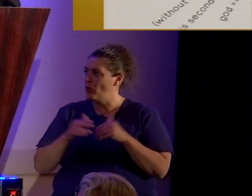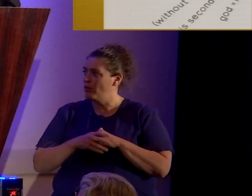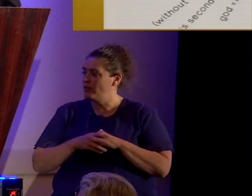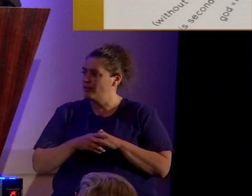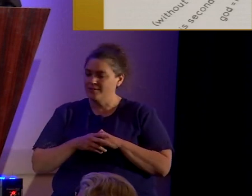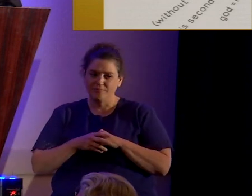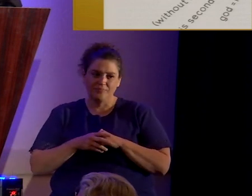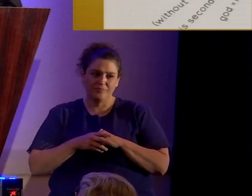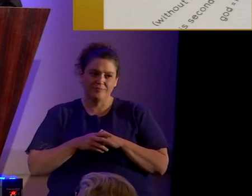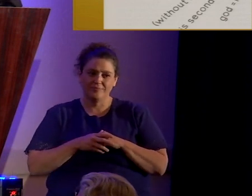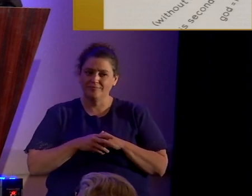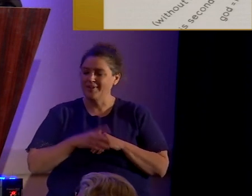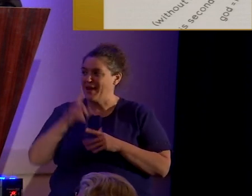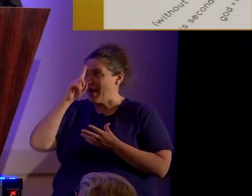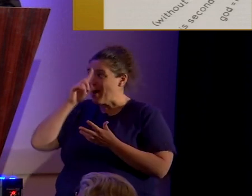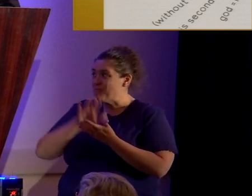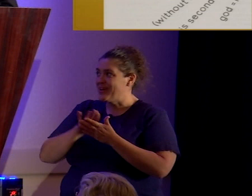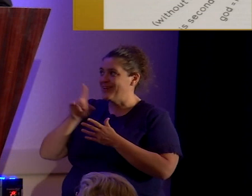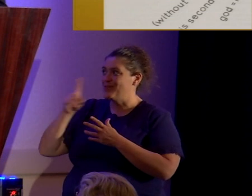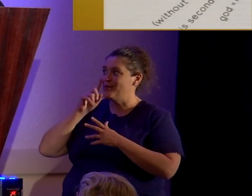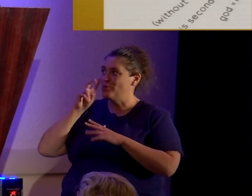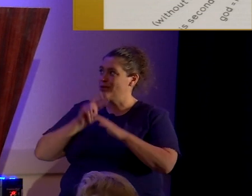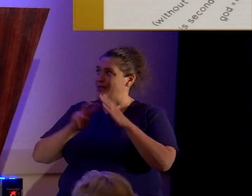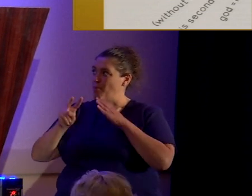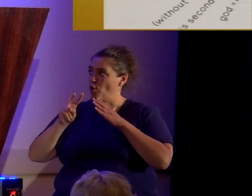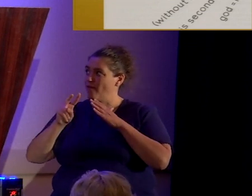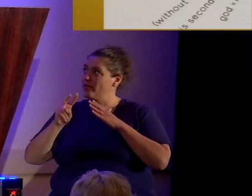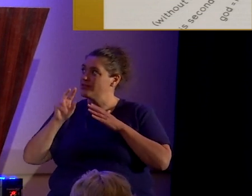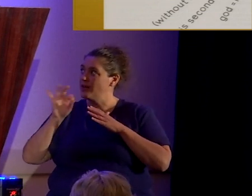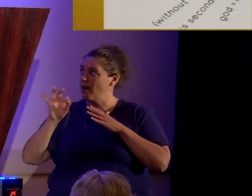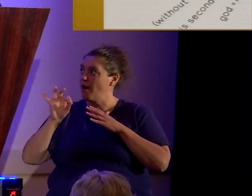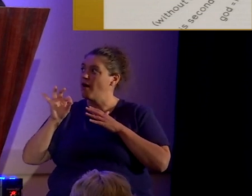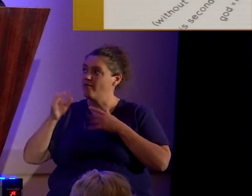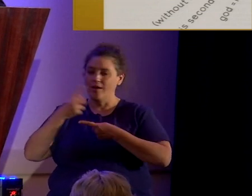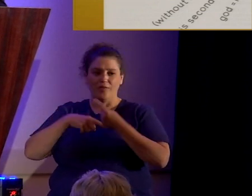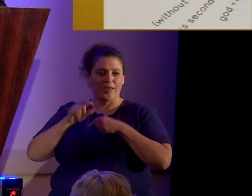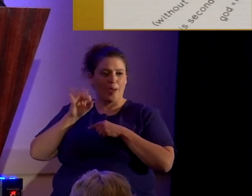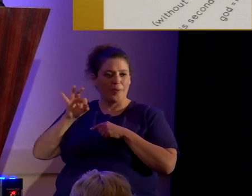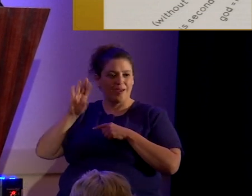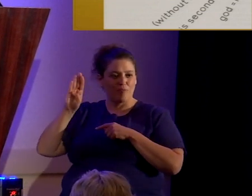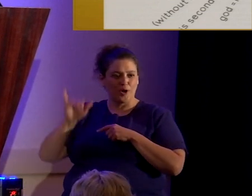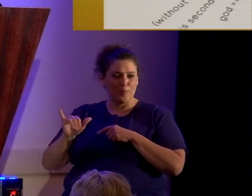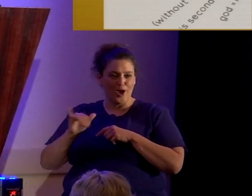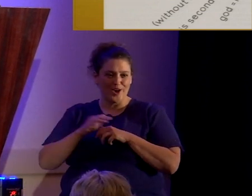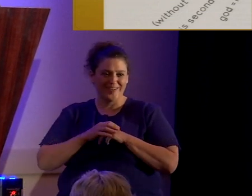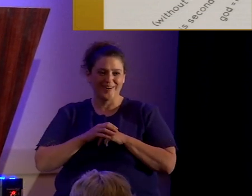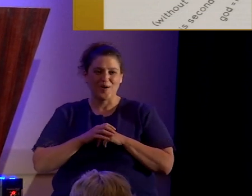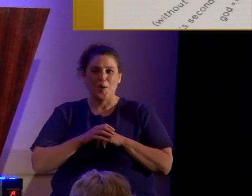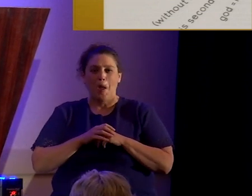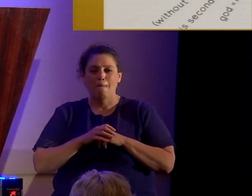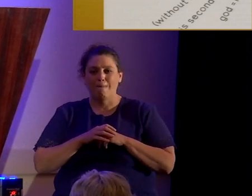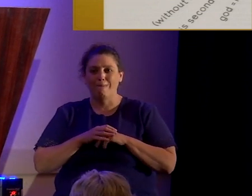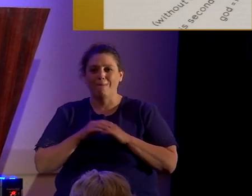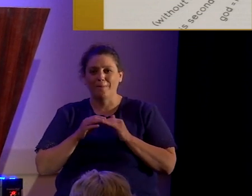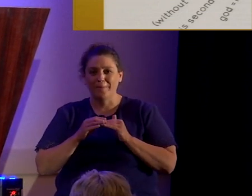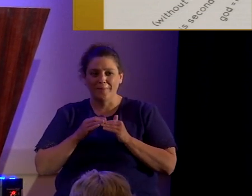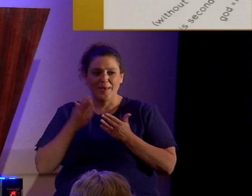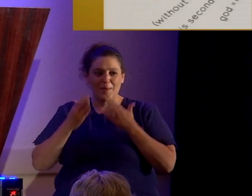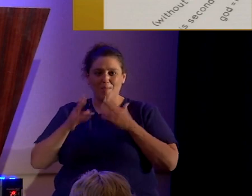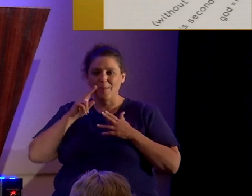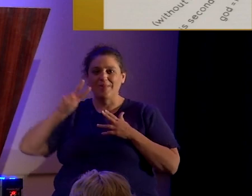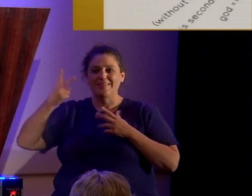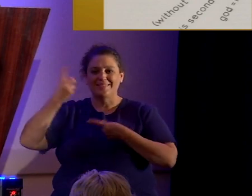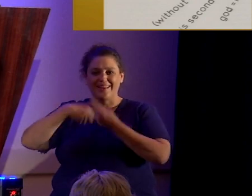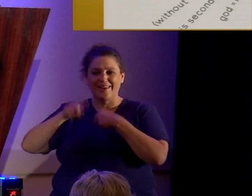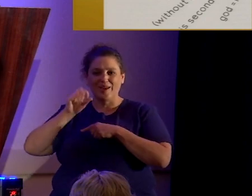I believe this was a prophecy of the coming of Brigham Young. Actually, maybe the second